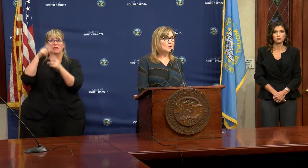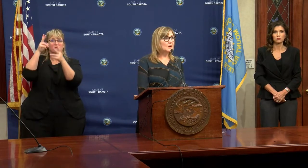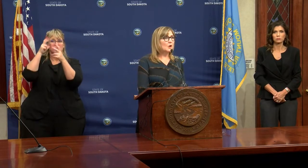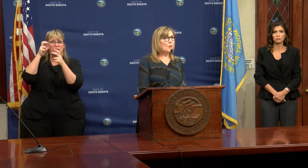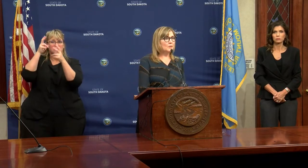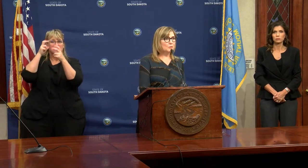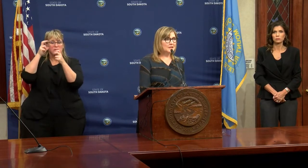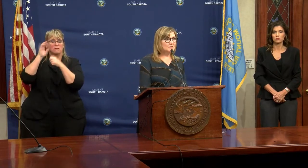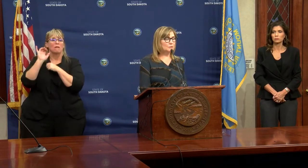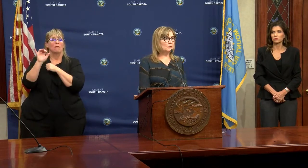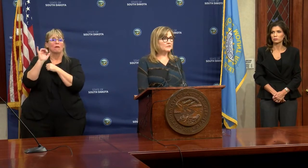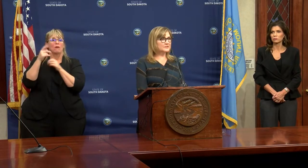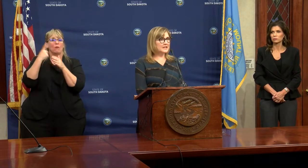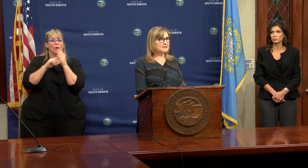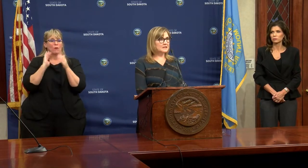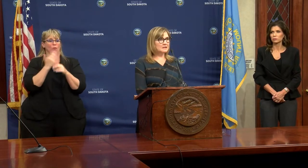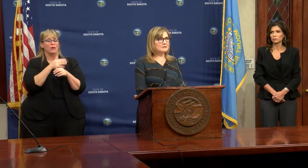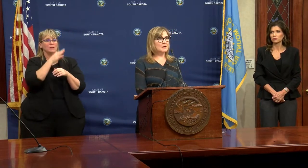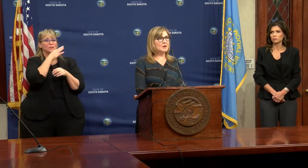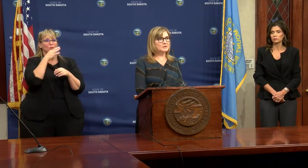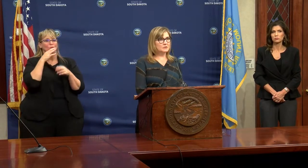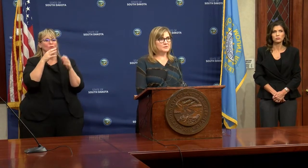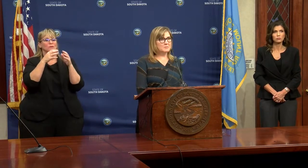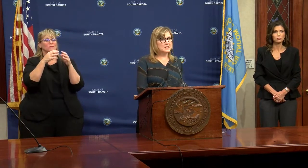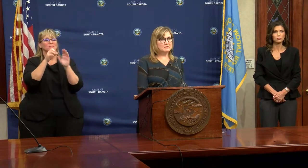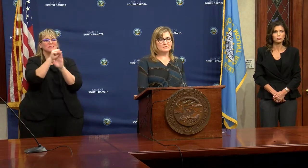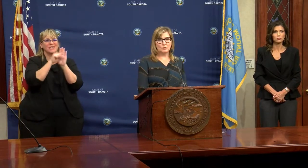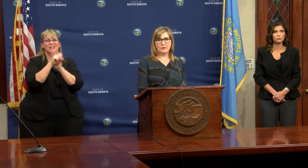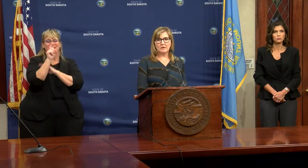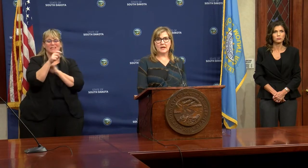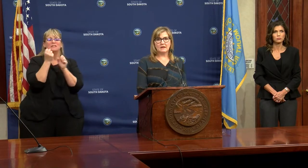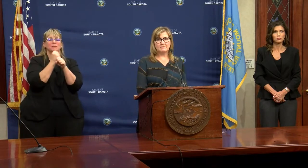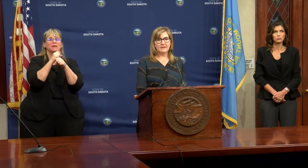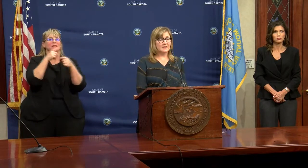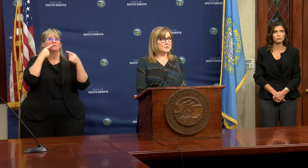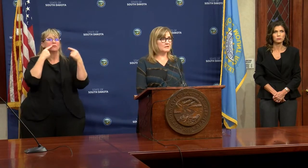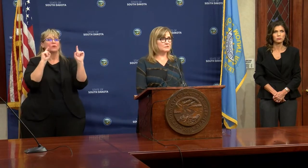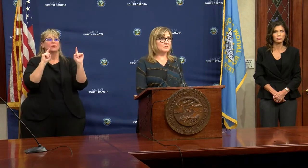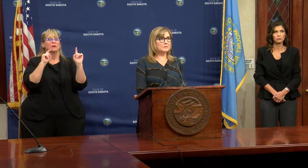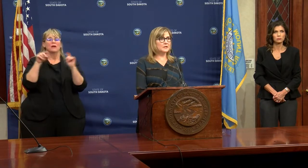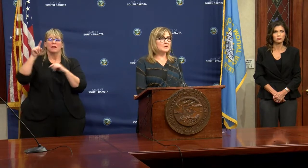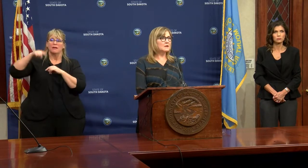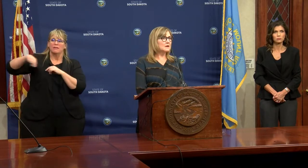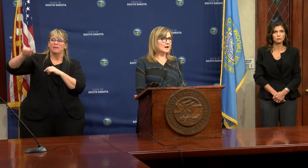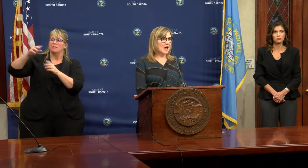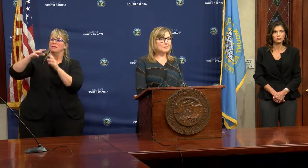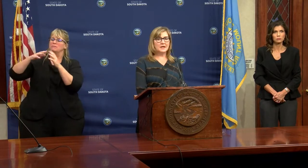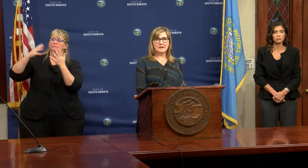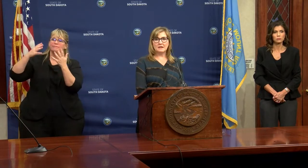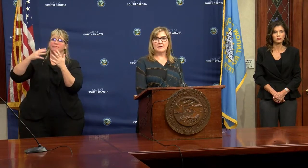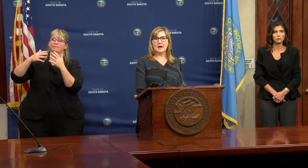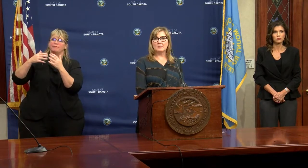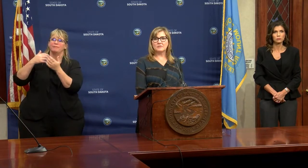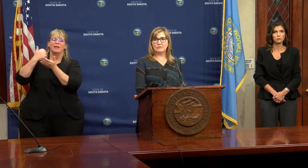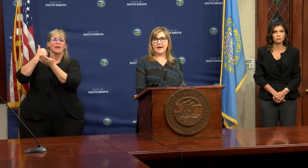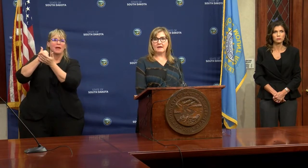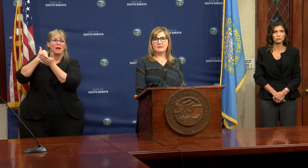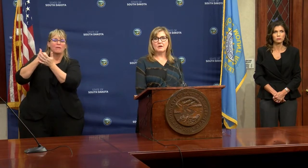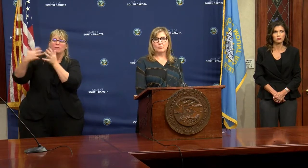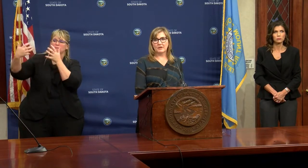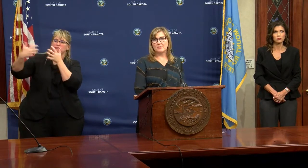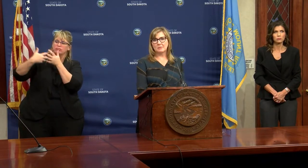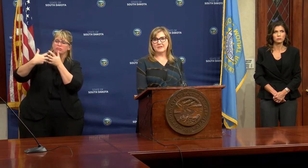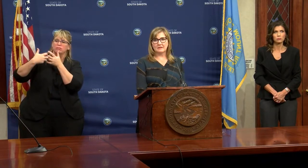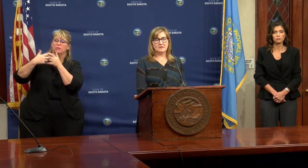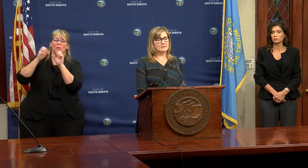to what we as a rural state need in terms to make this work. And I feel like they've been extremely accommodating so that